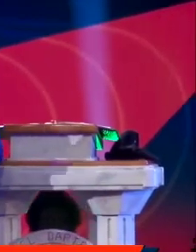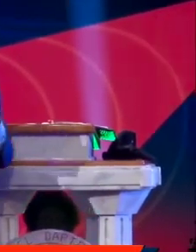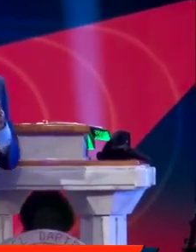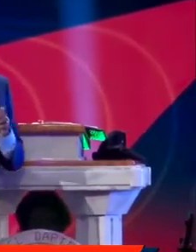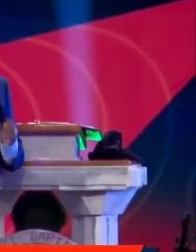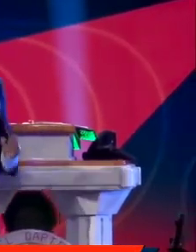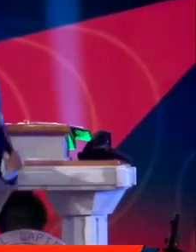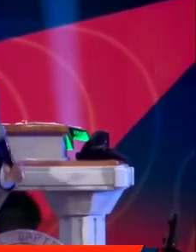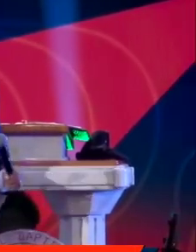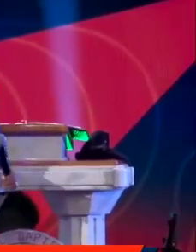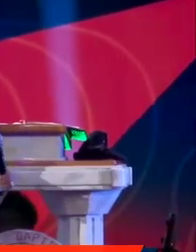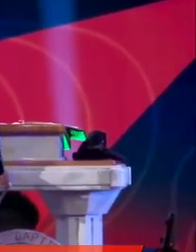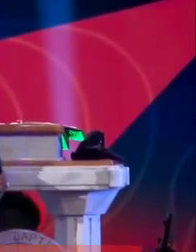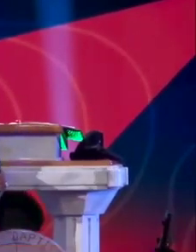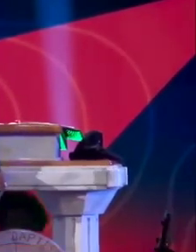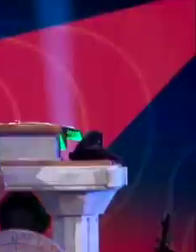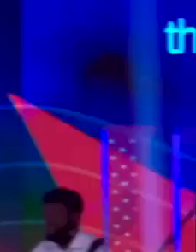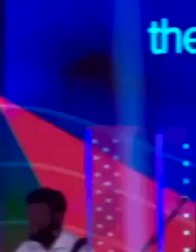of the Holy Ghost.